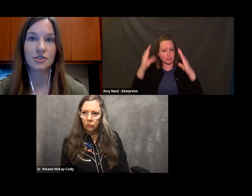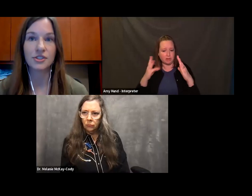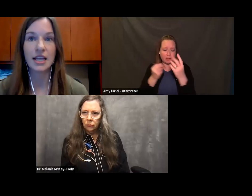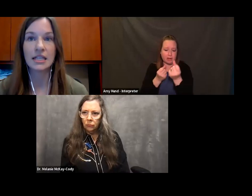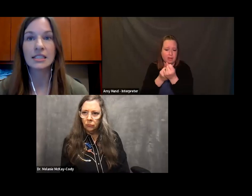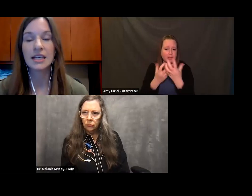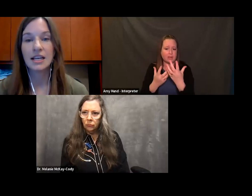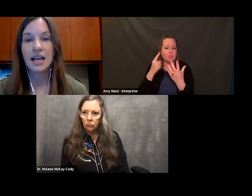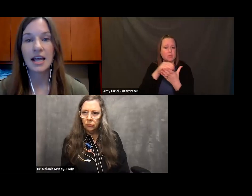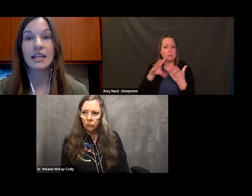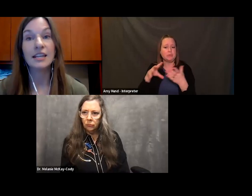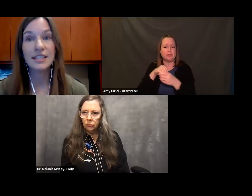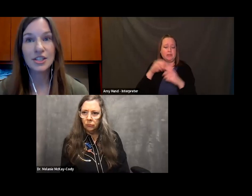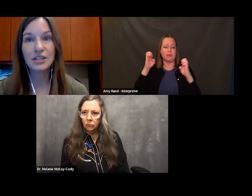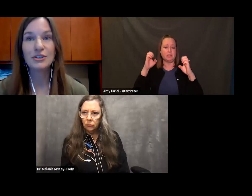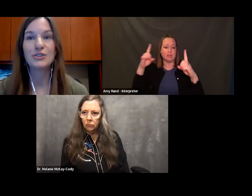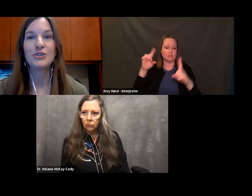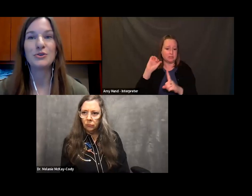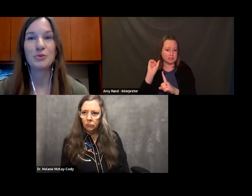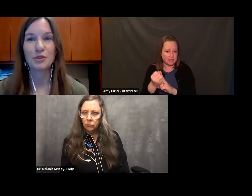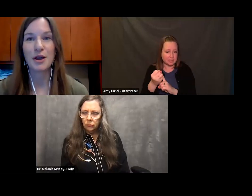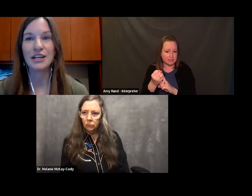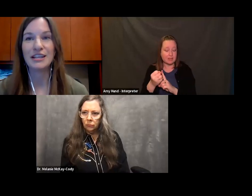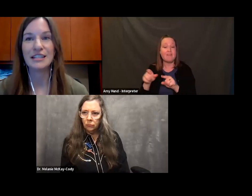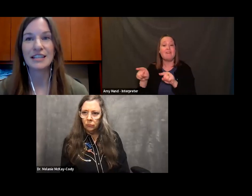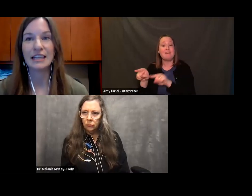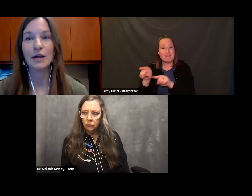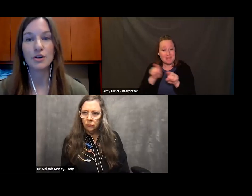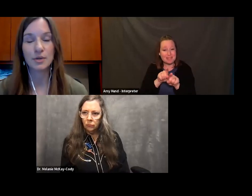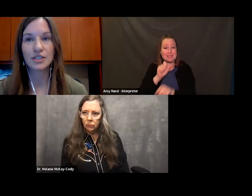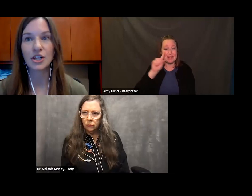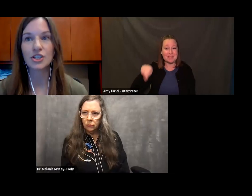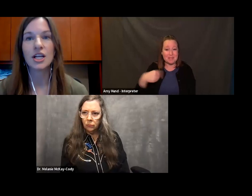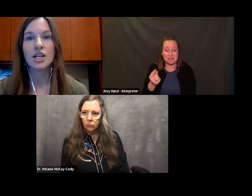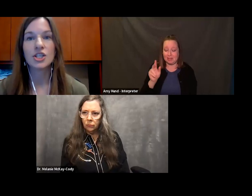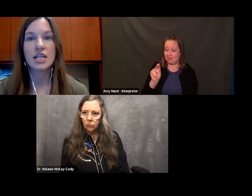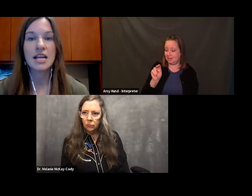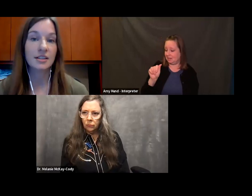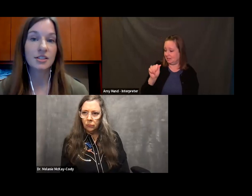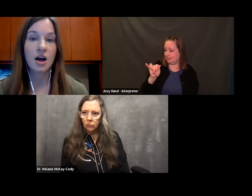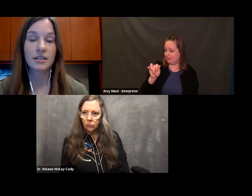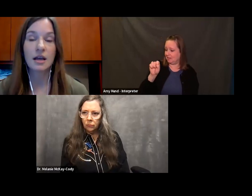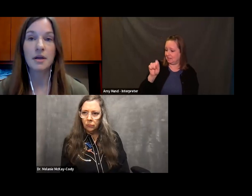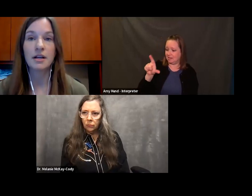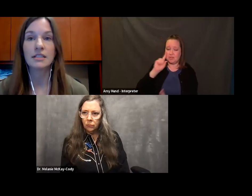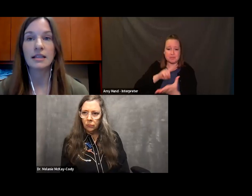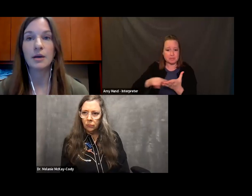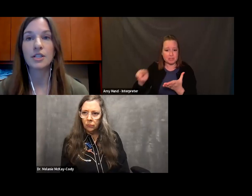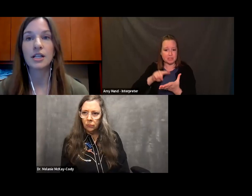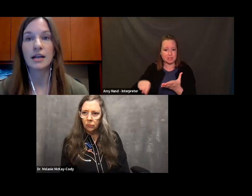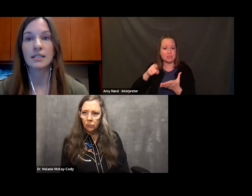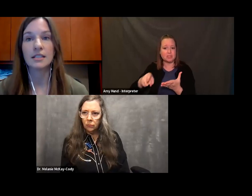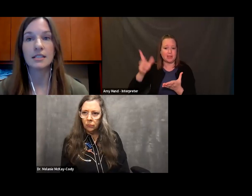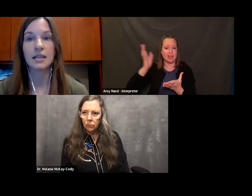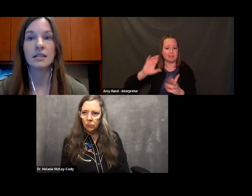educational settings. And in addition to North American Indian sign language research, she has taught American sign